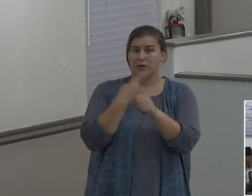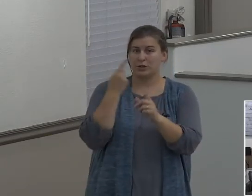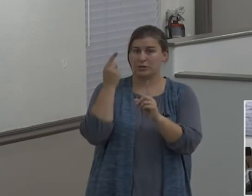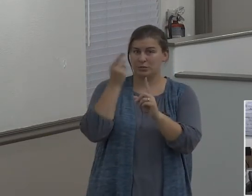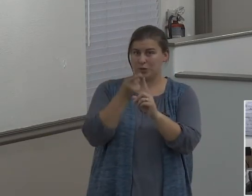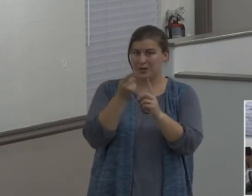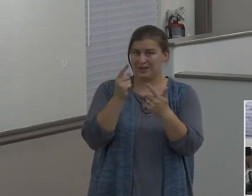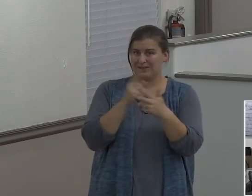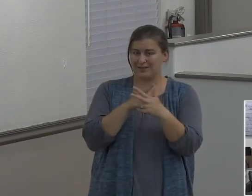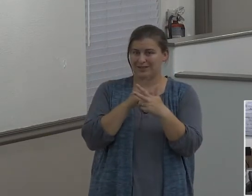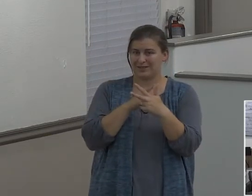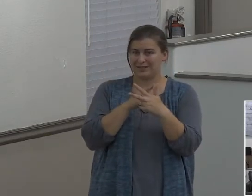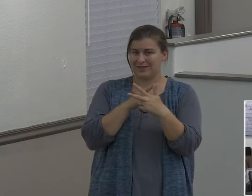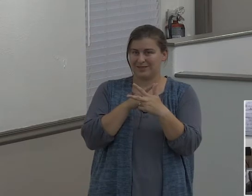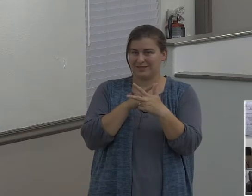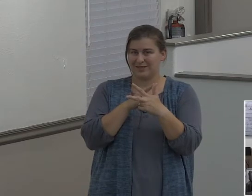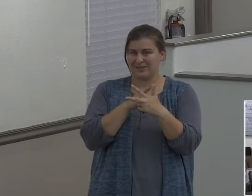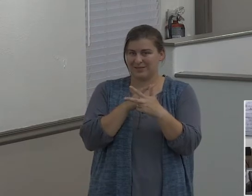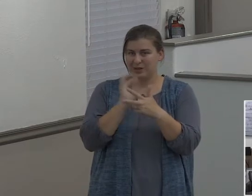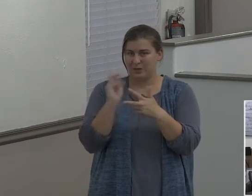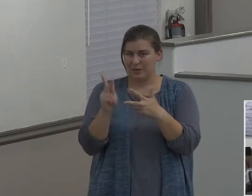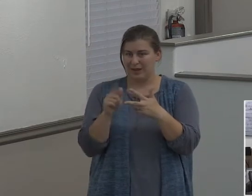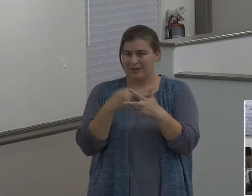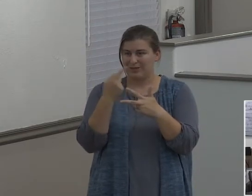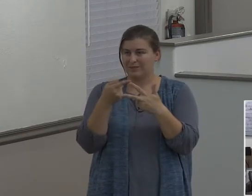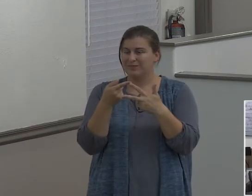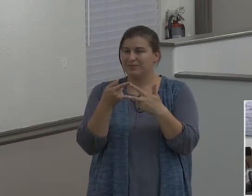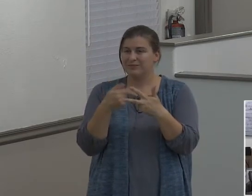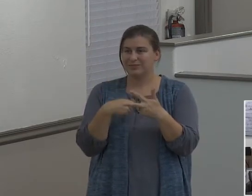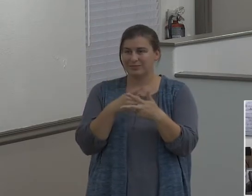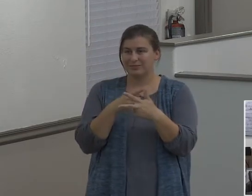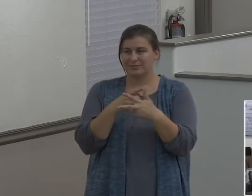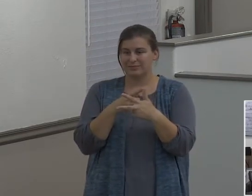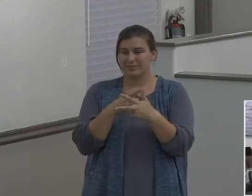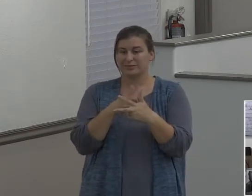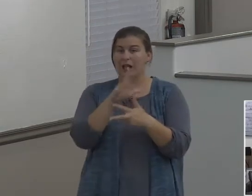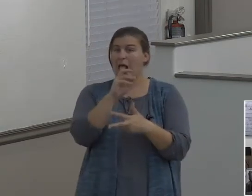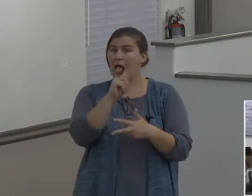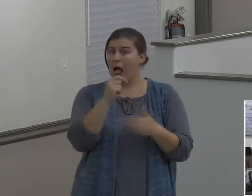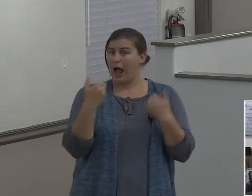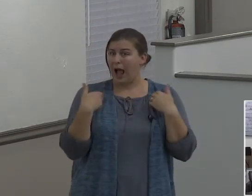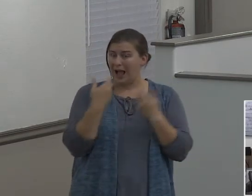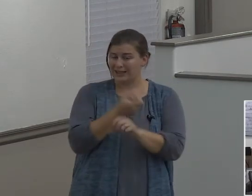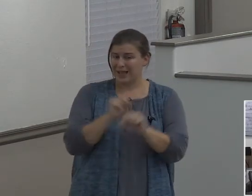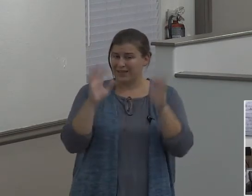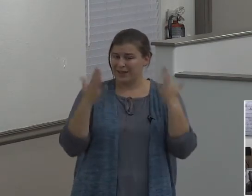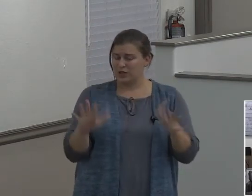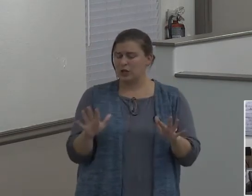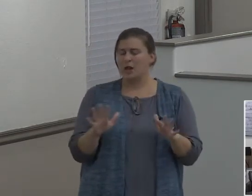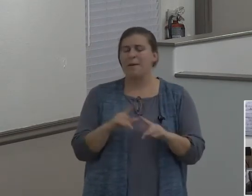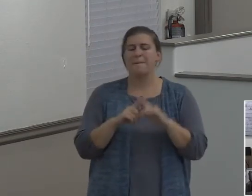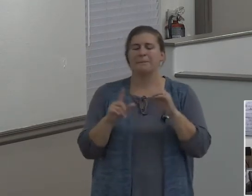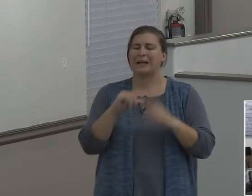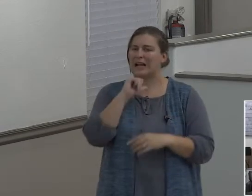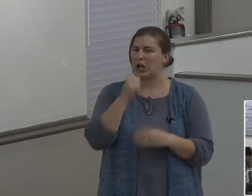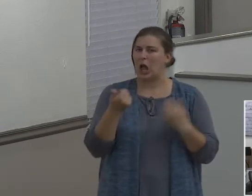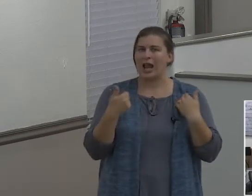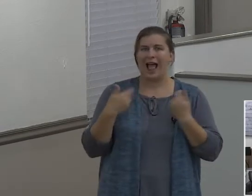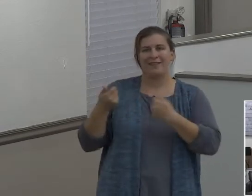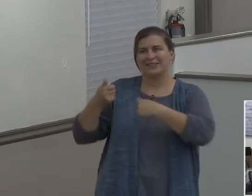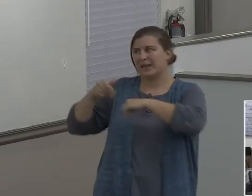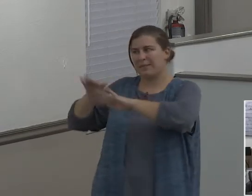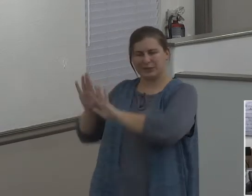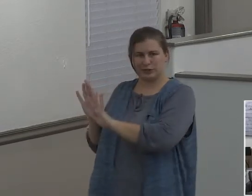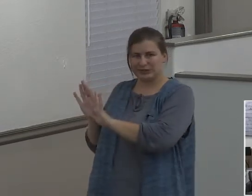Okay. Lot had salvation. What he didn't have was submission to